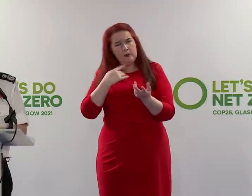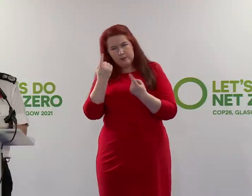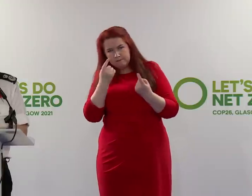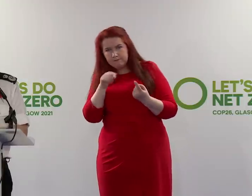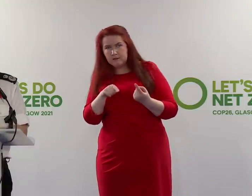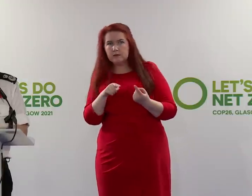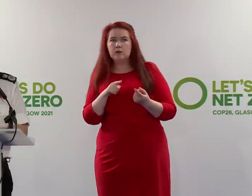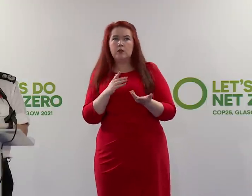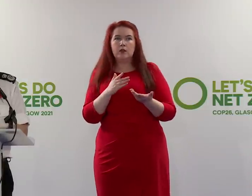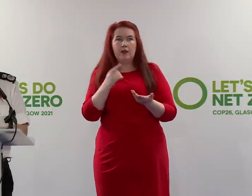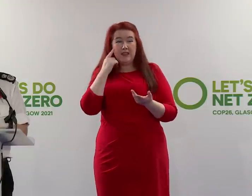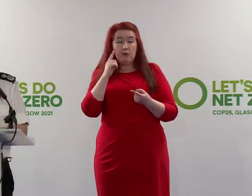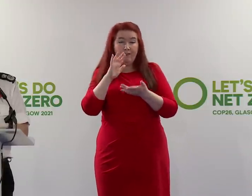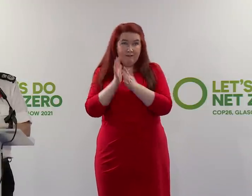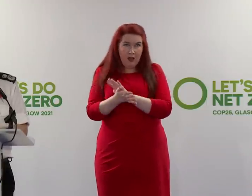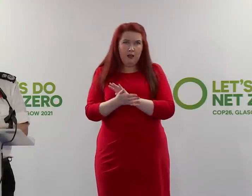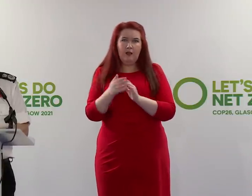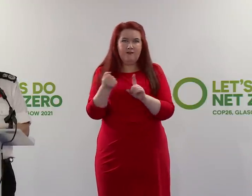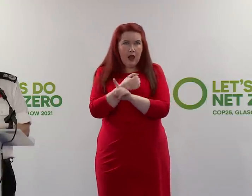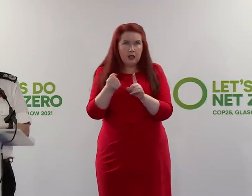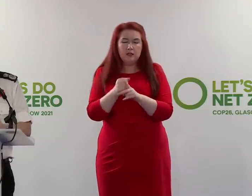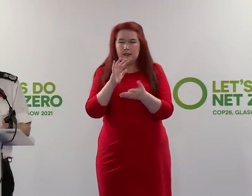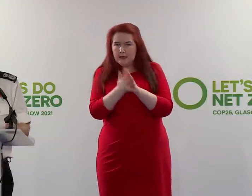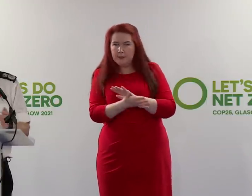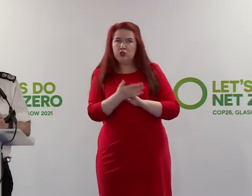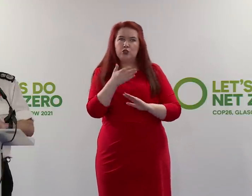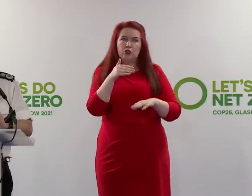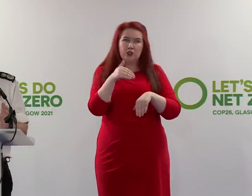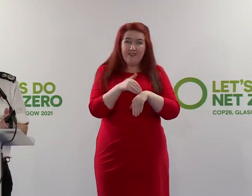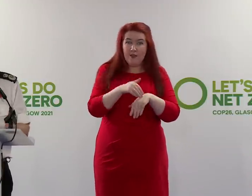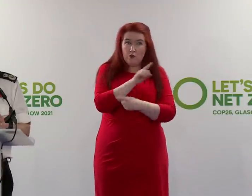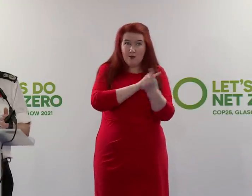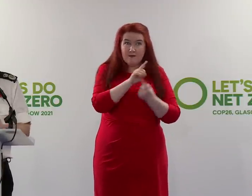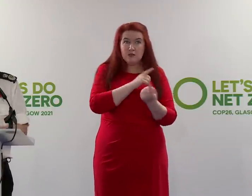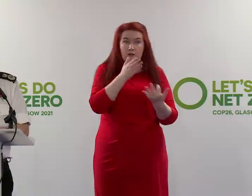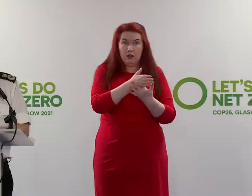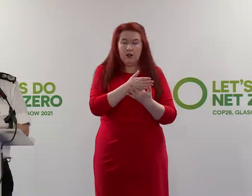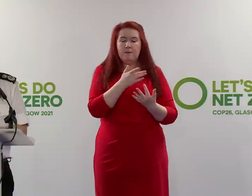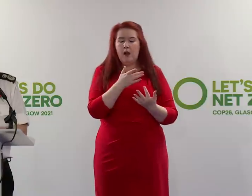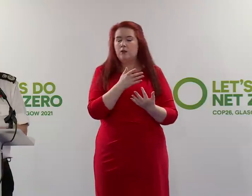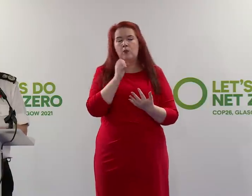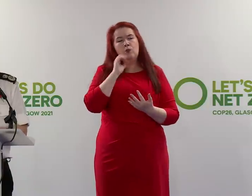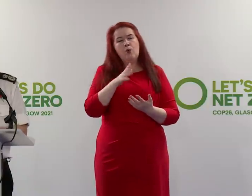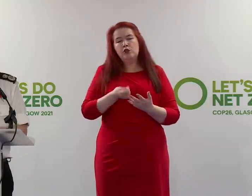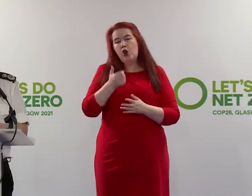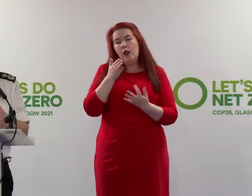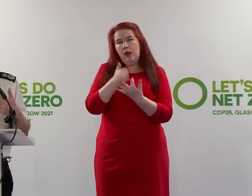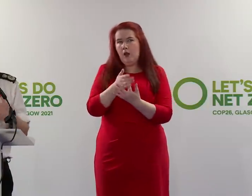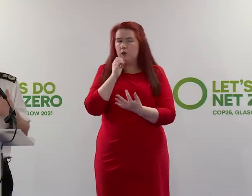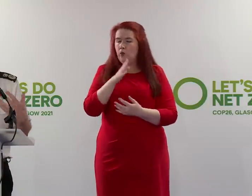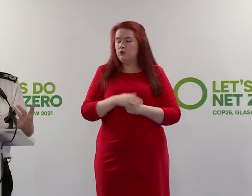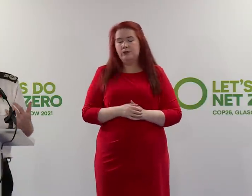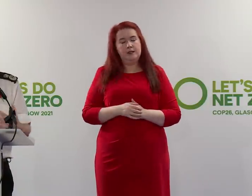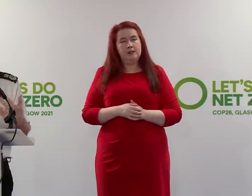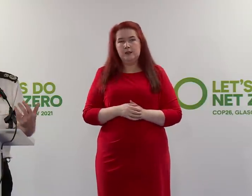about violence, damage and interference with the conference. But in general terms, we will not look to make an early intervention in regard to that because